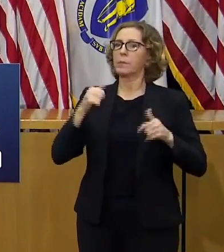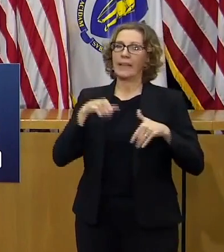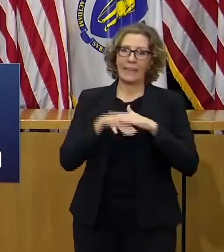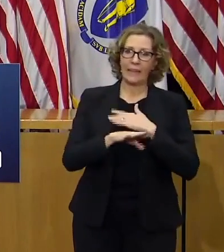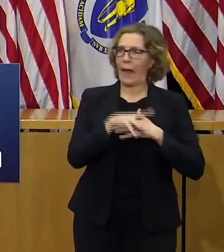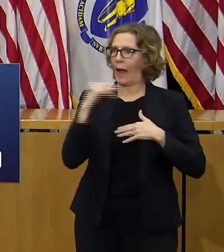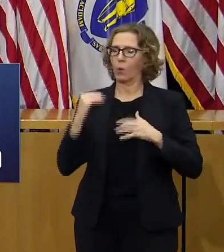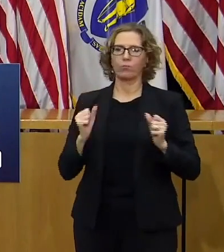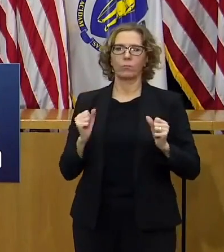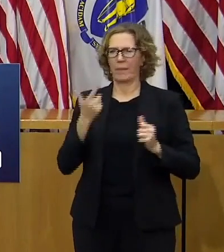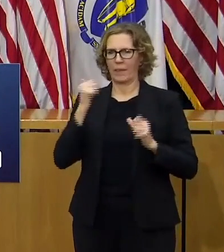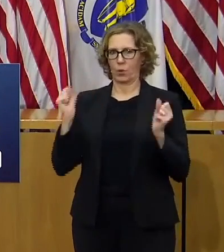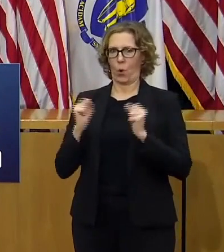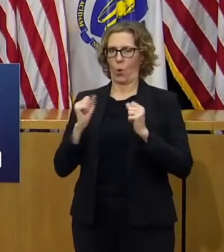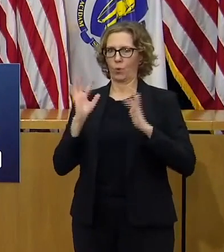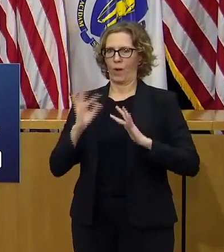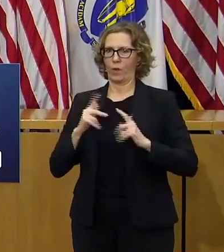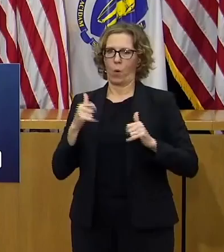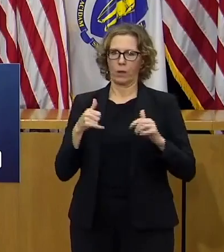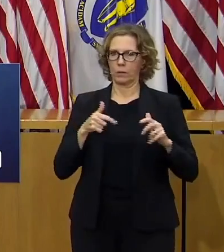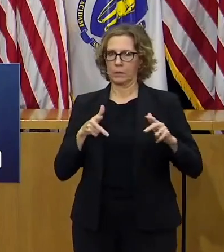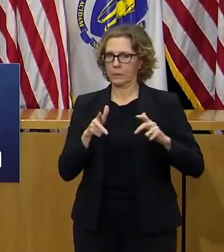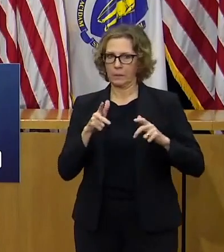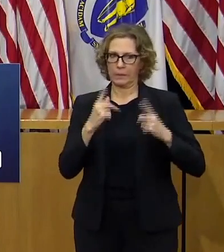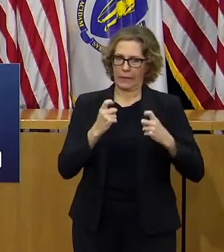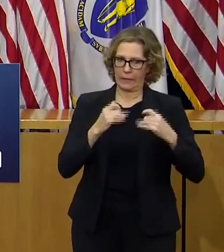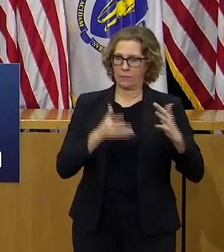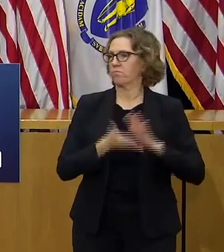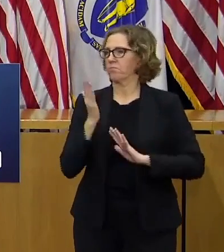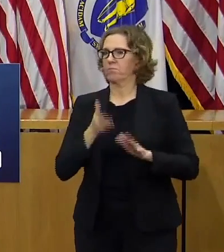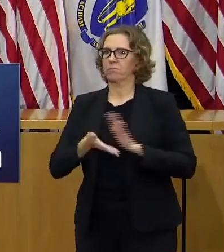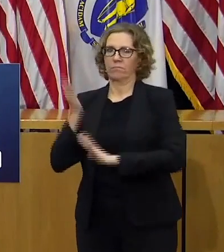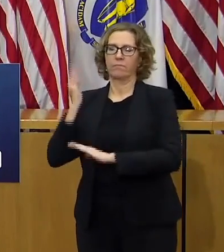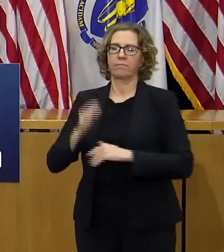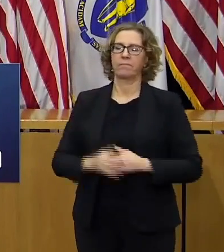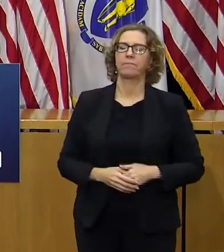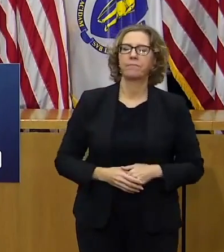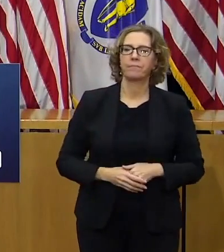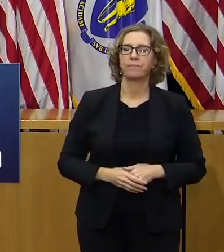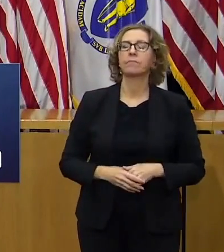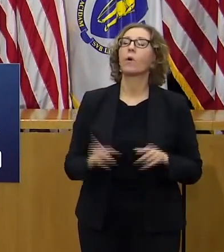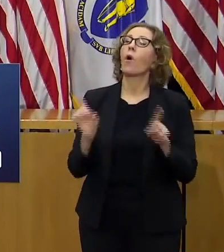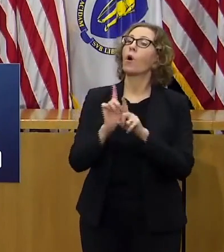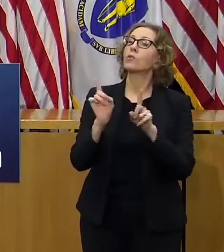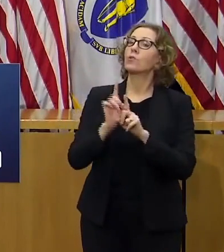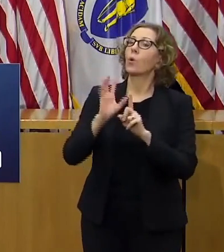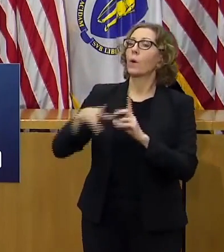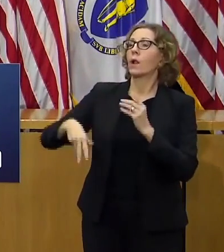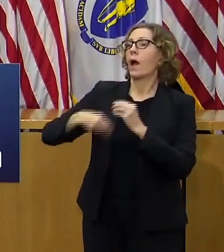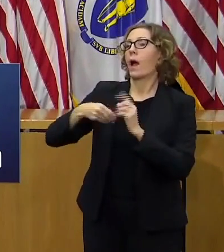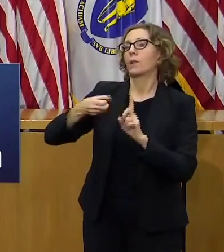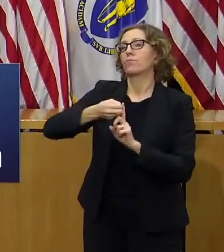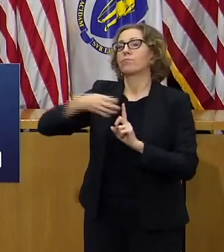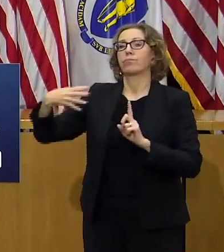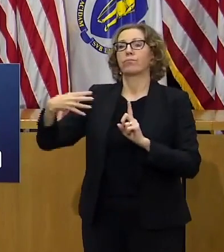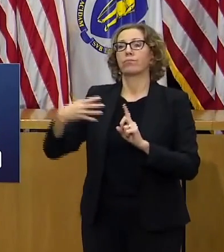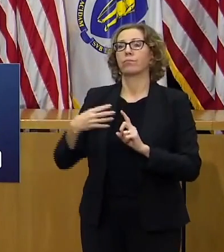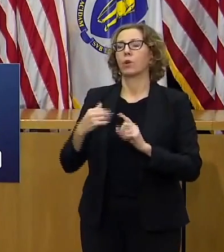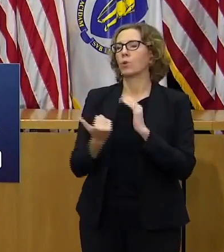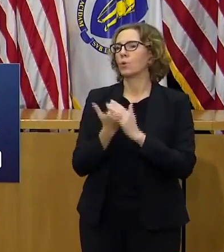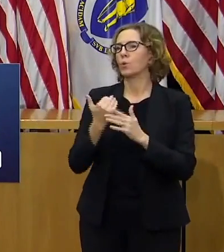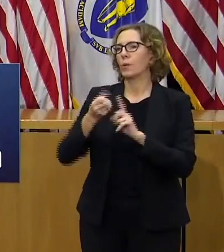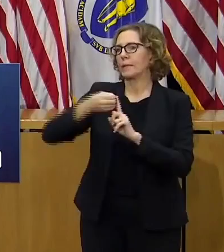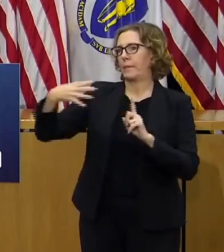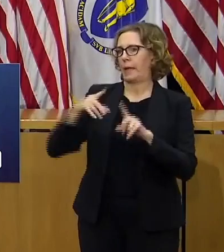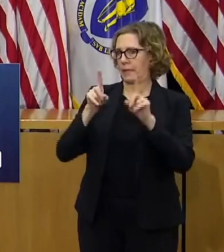today we're also announcing the expansion of free testing in four counties Barnstable Berkshire Franklin